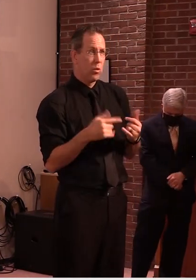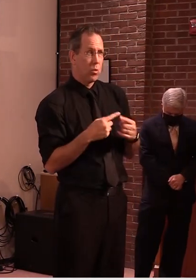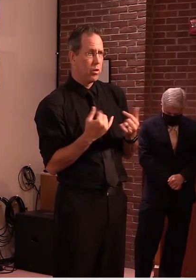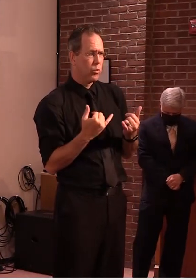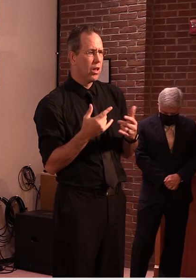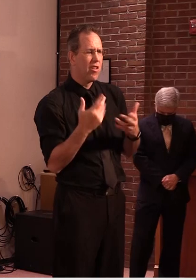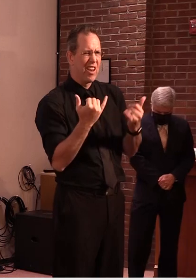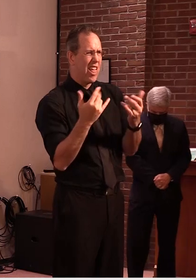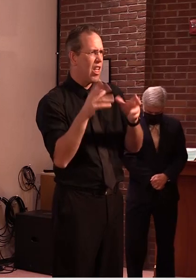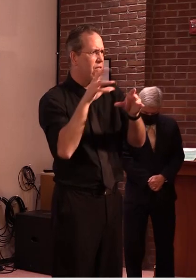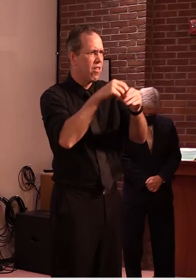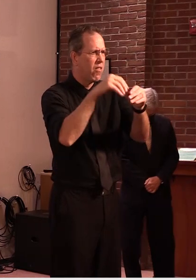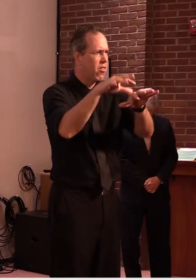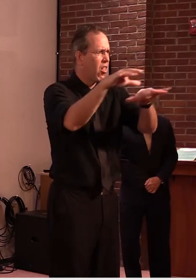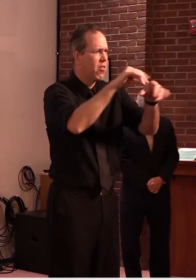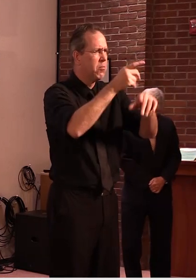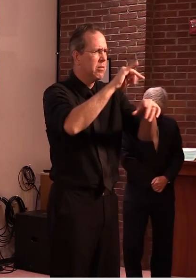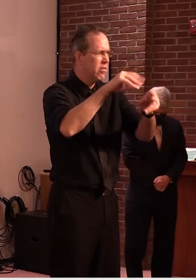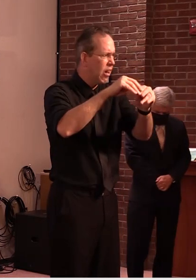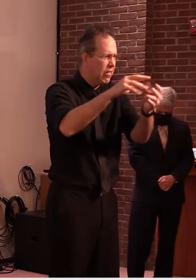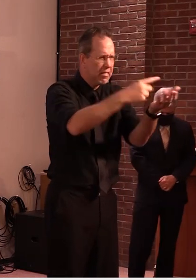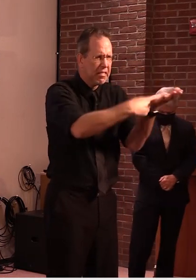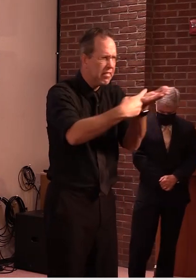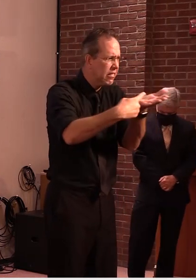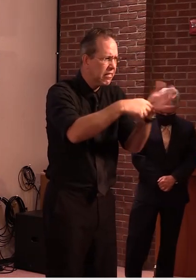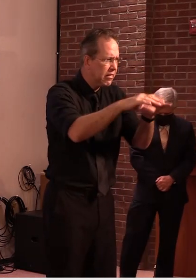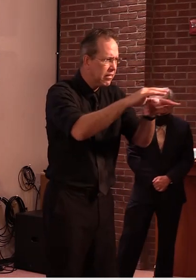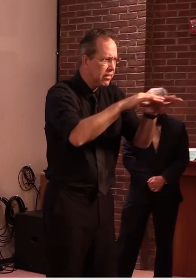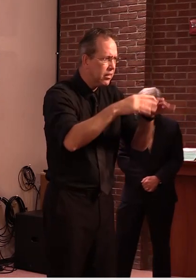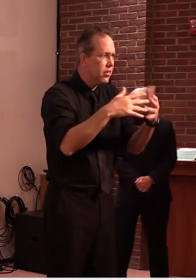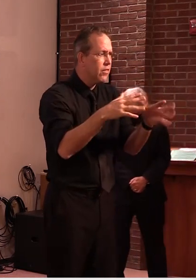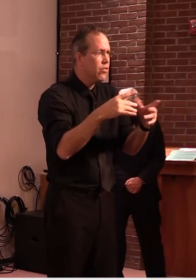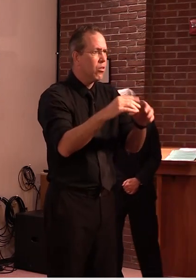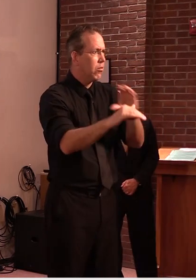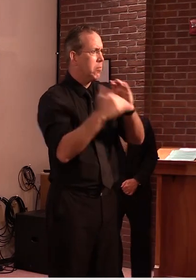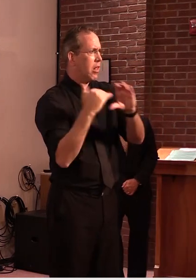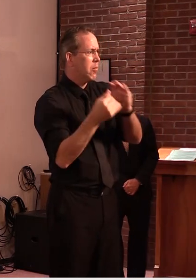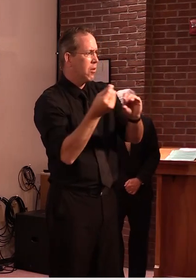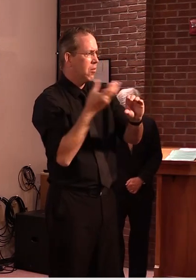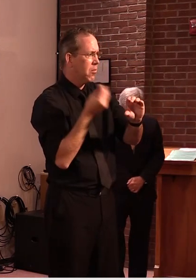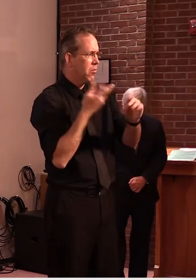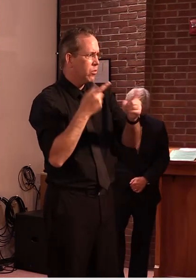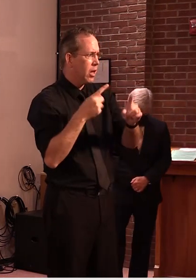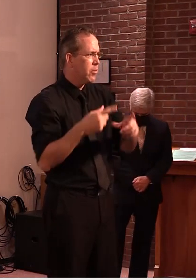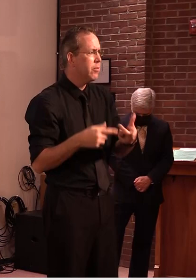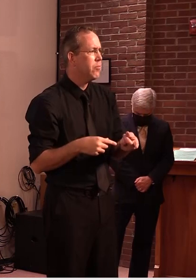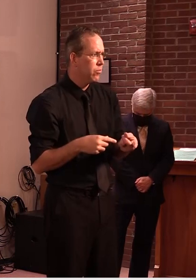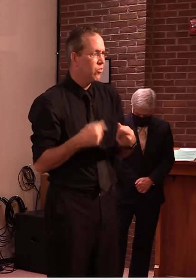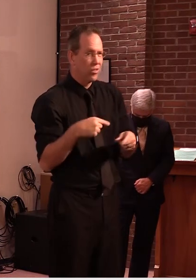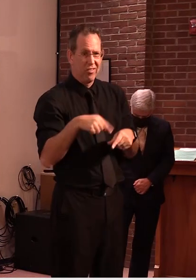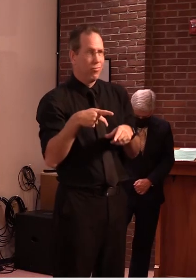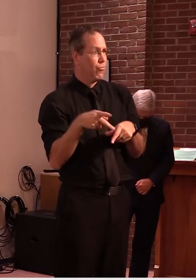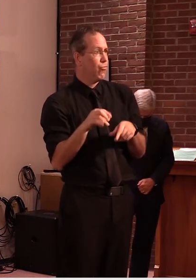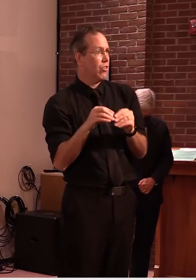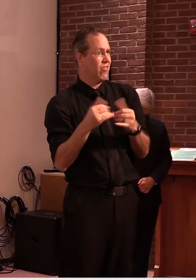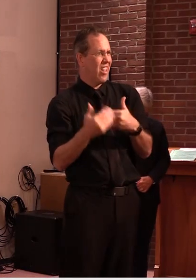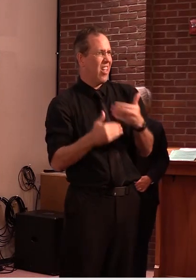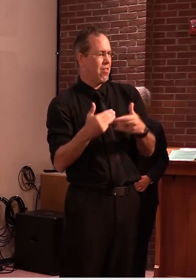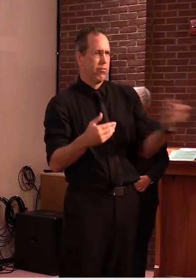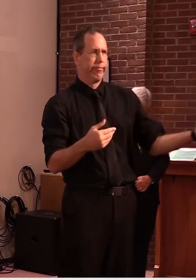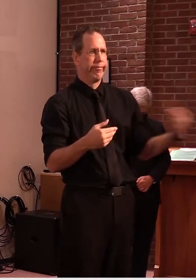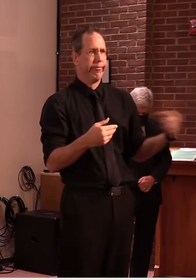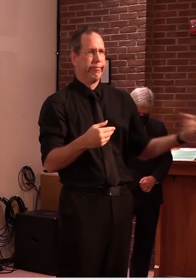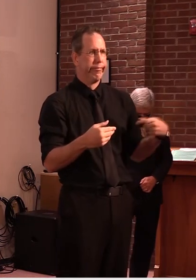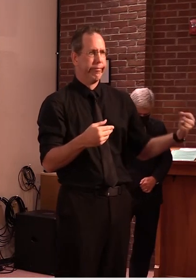conference I've gotten two email updates from Dr. Strenio as he's starting to see um the inmates in